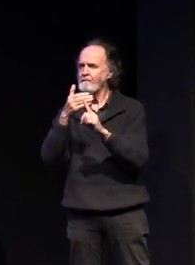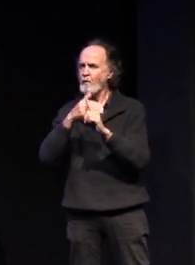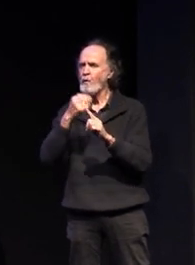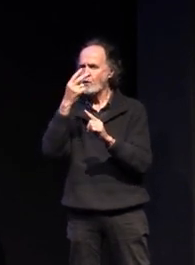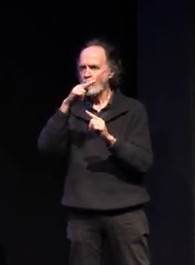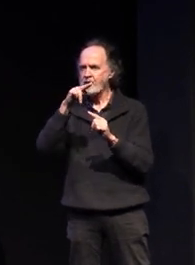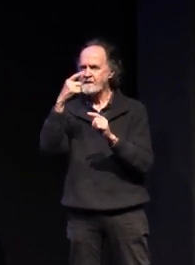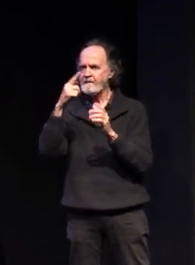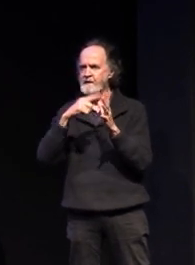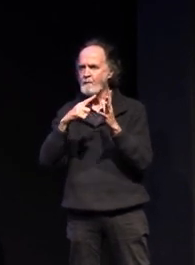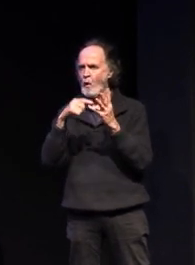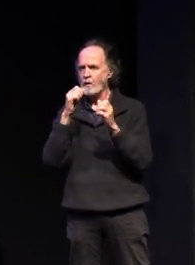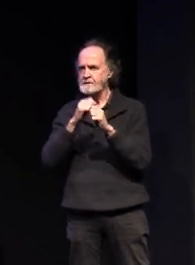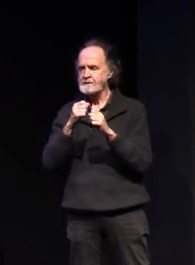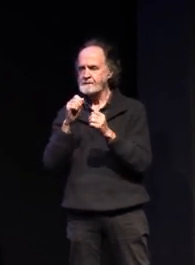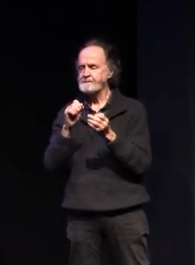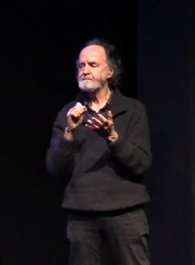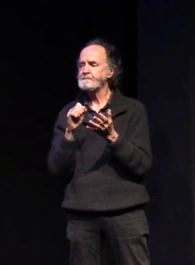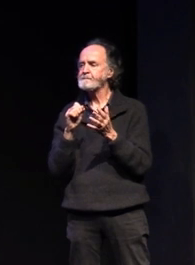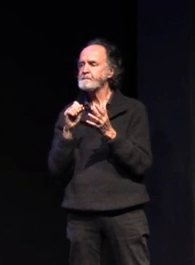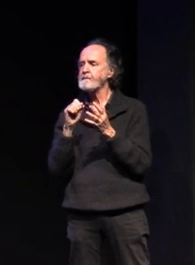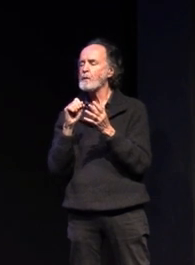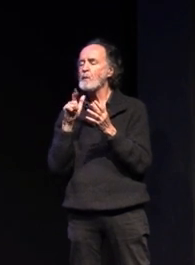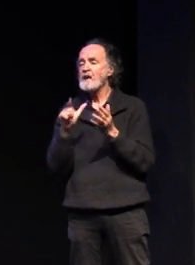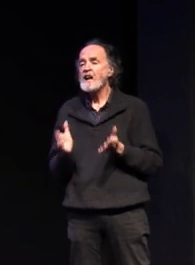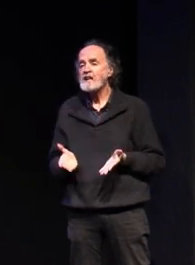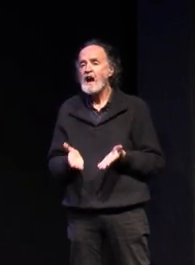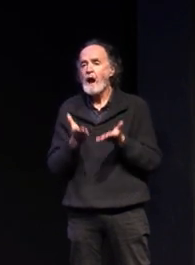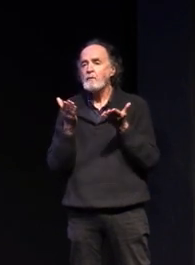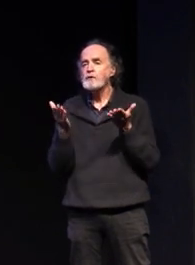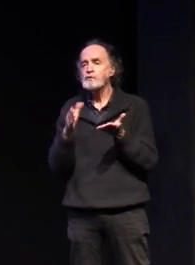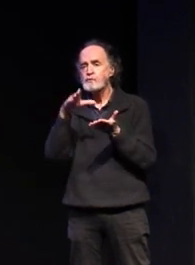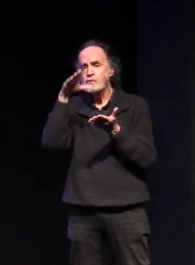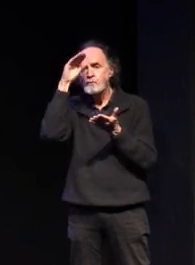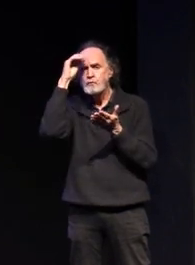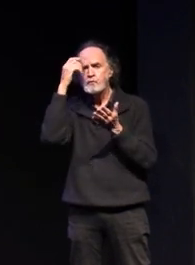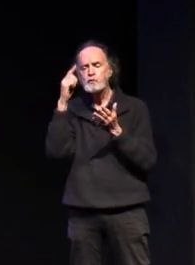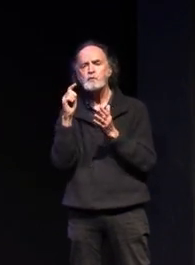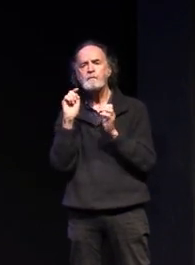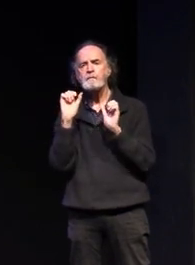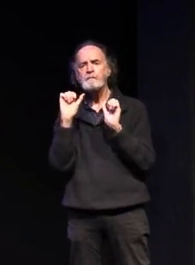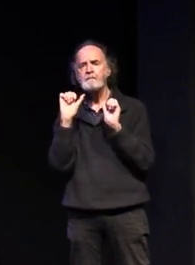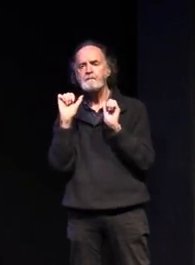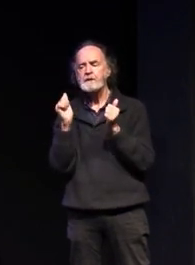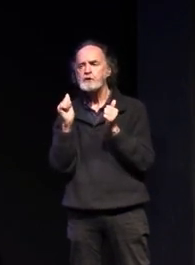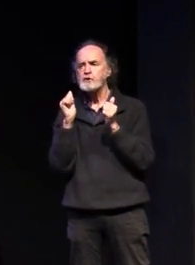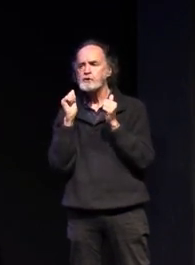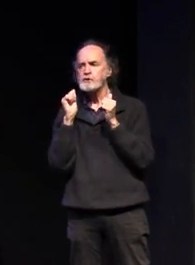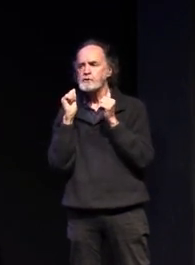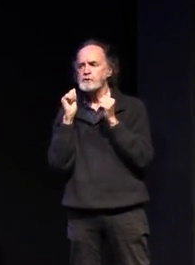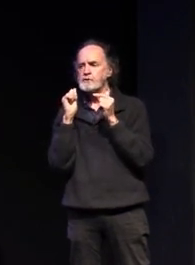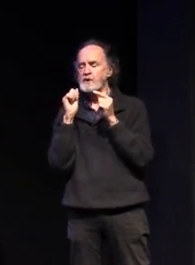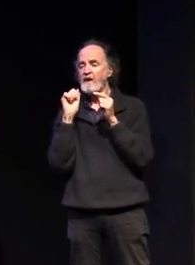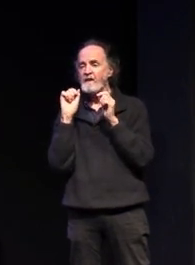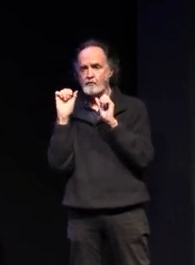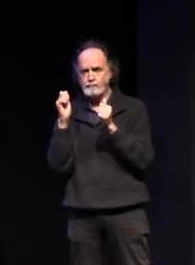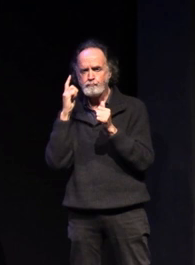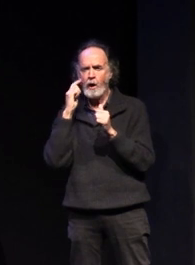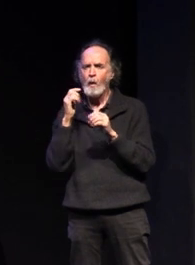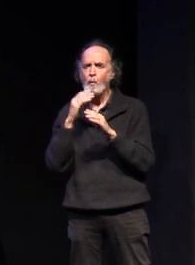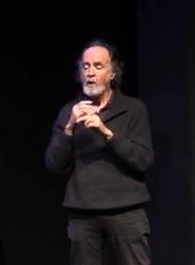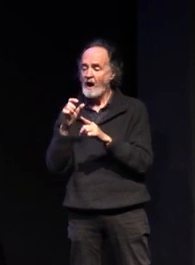one of the critical things that we encourage students to do is really finish off quite strongly their year 10 program